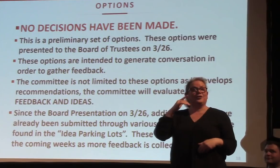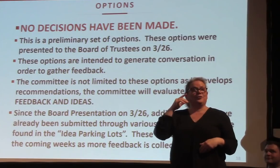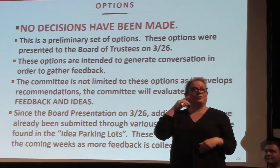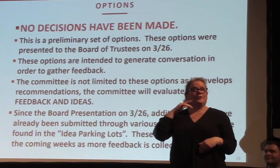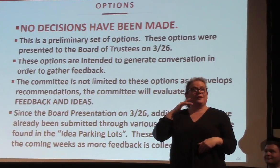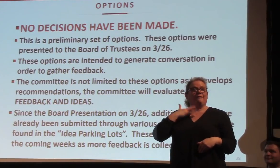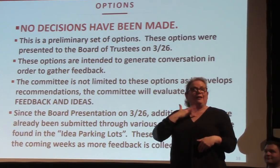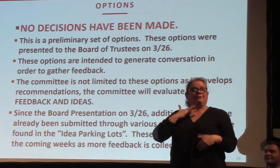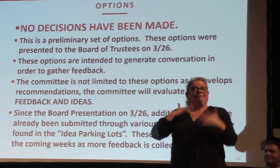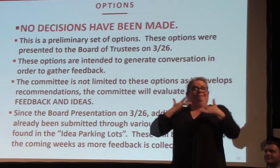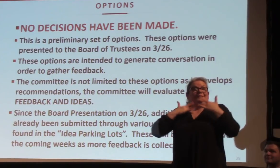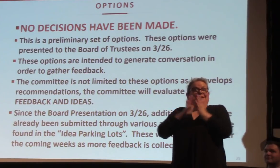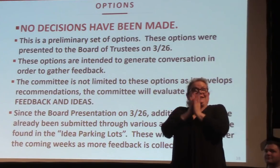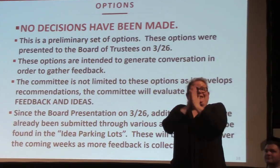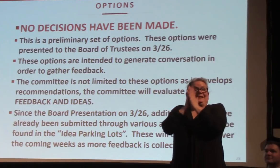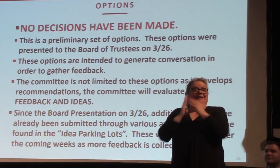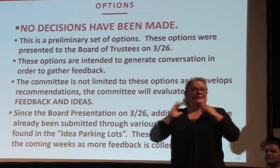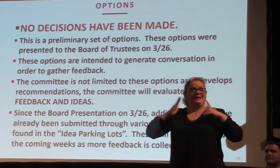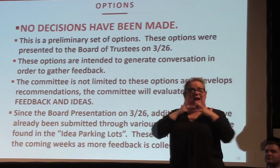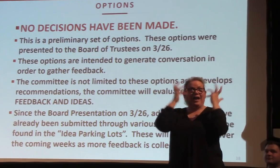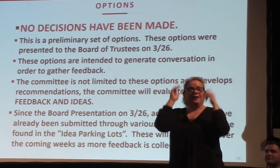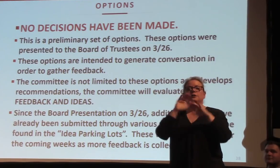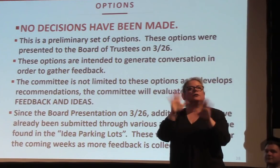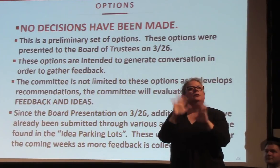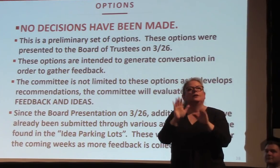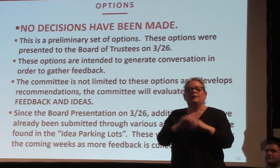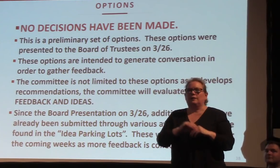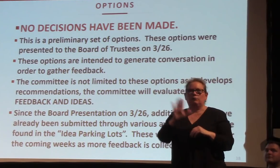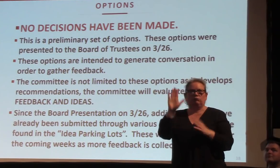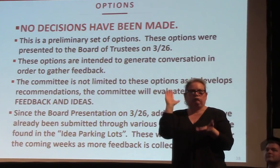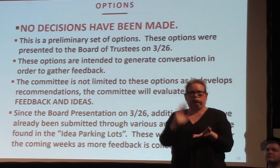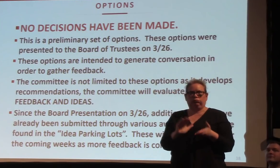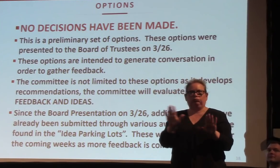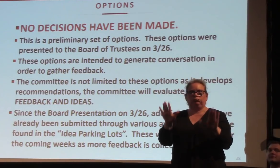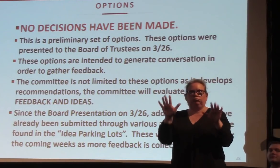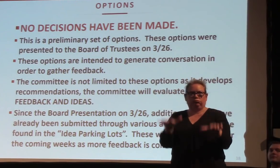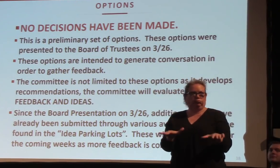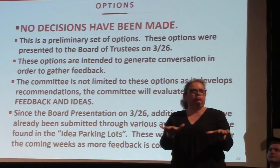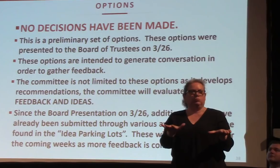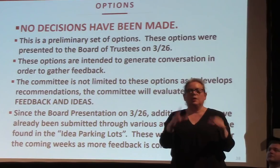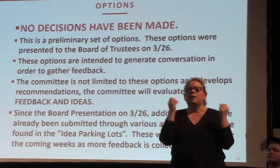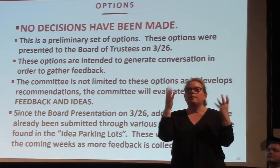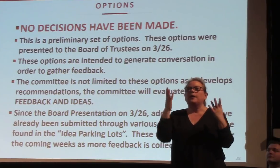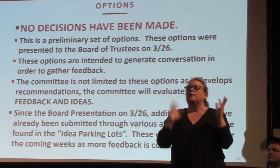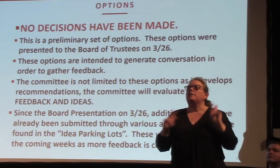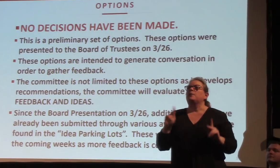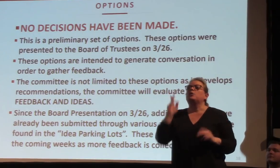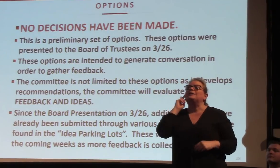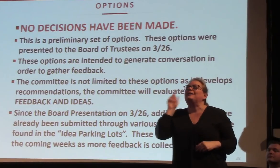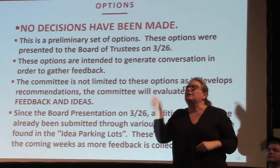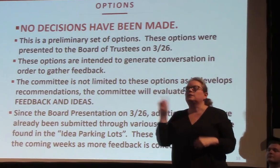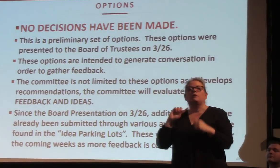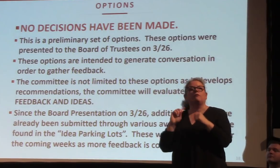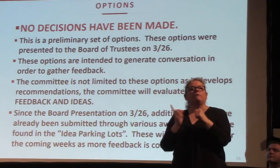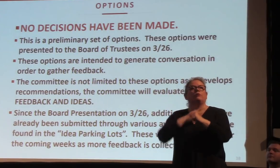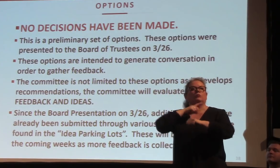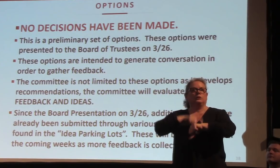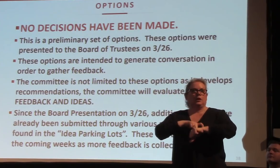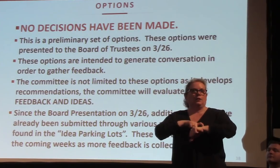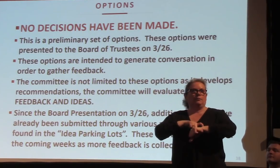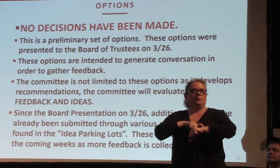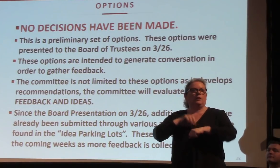I ask you to kind of refrain from that because for many people they're seeing this for the first time, and they may